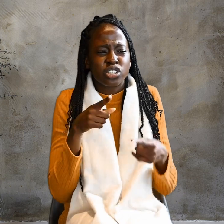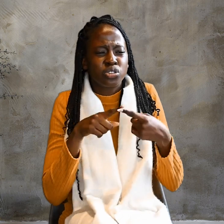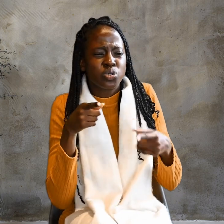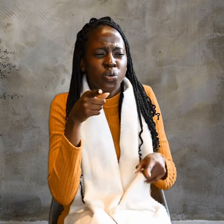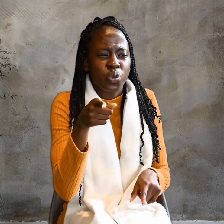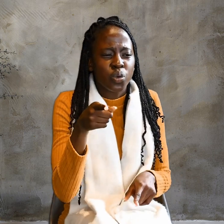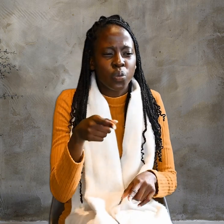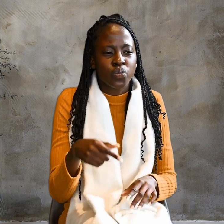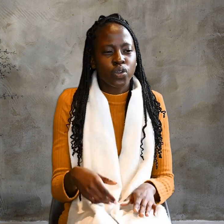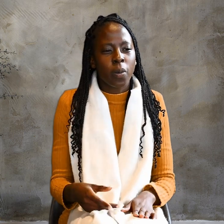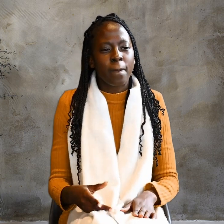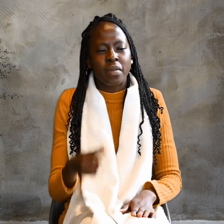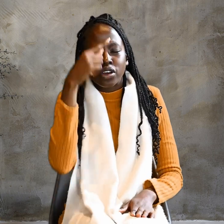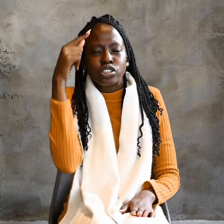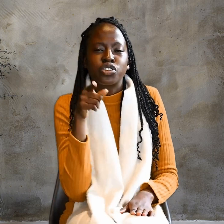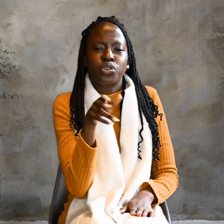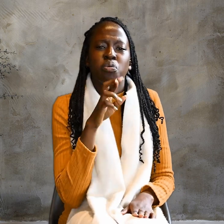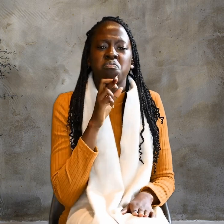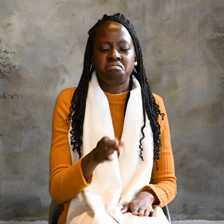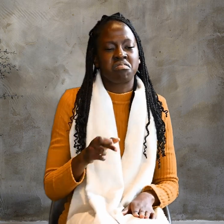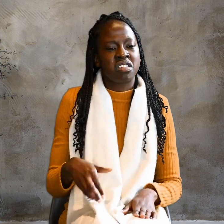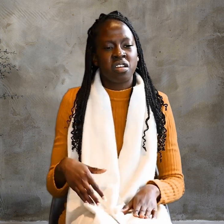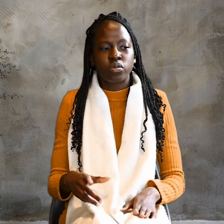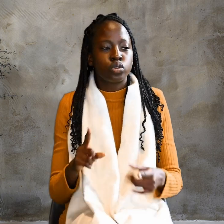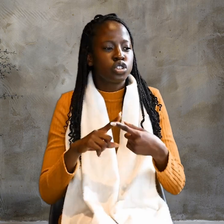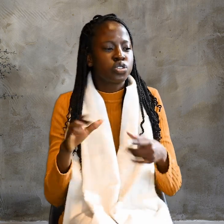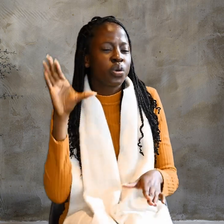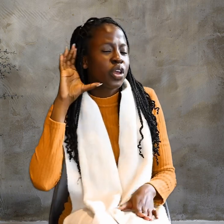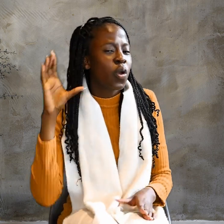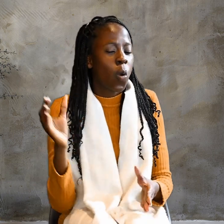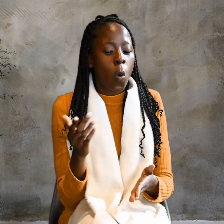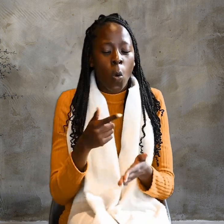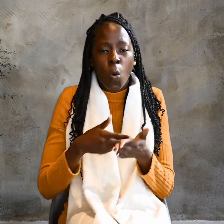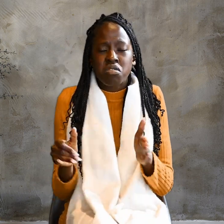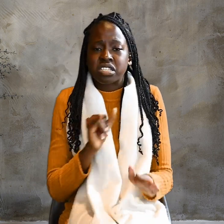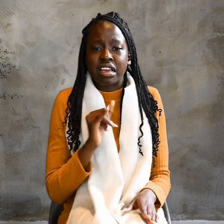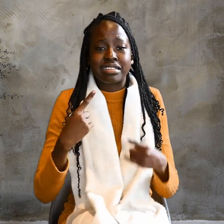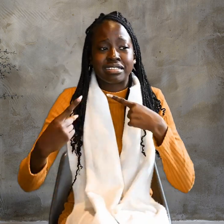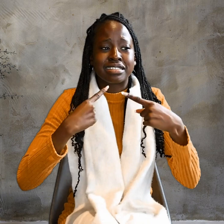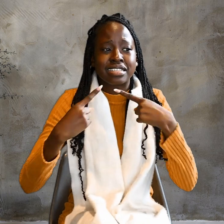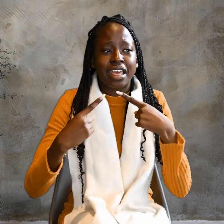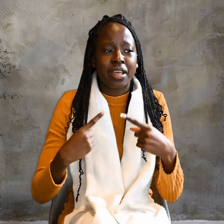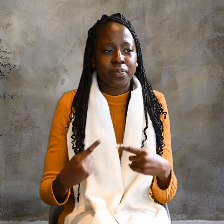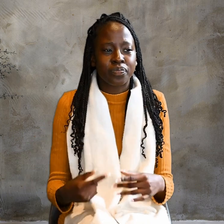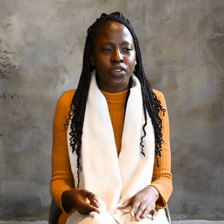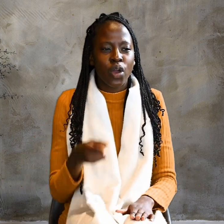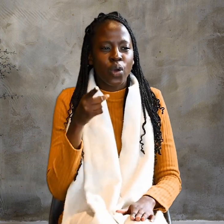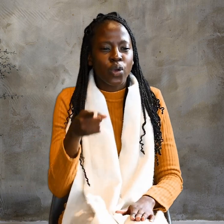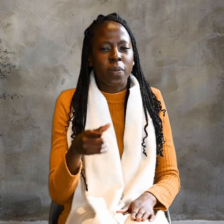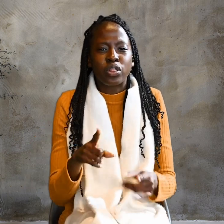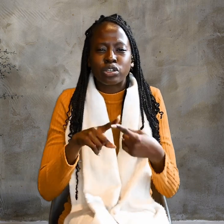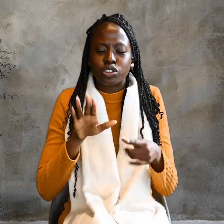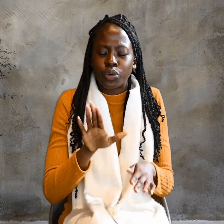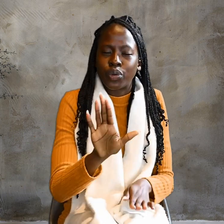Because you are unable to hear what I say. You belong to your father,